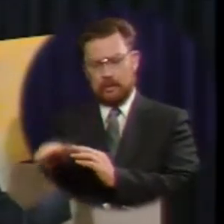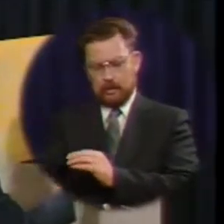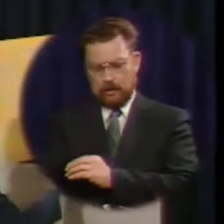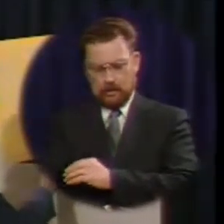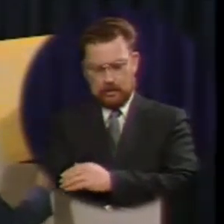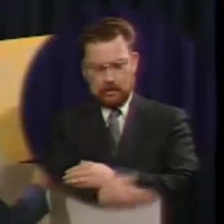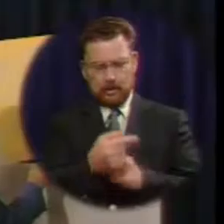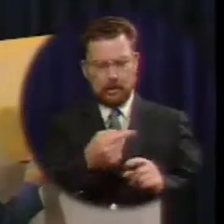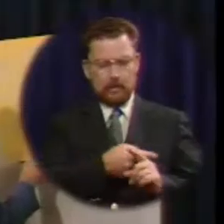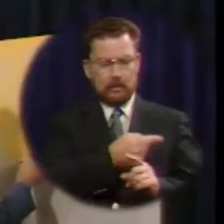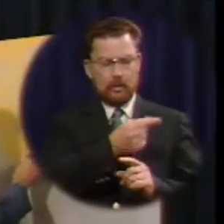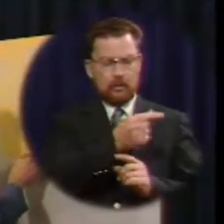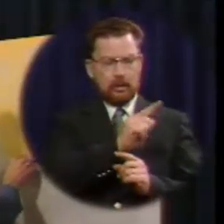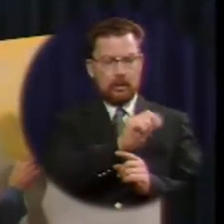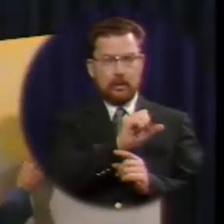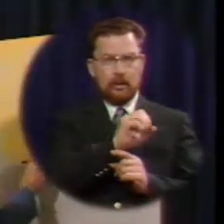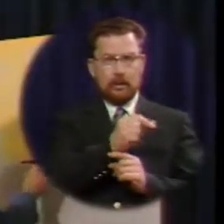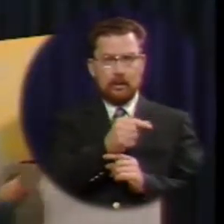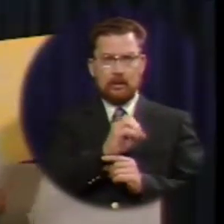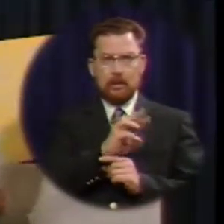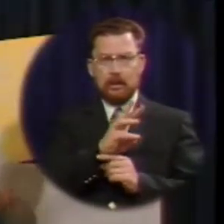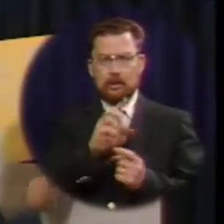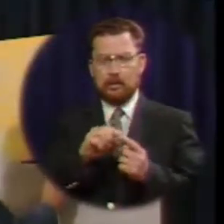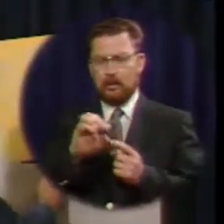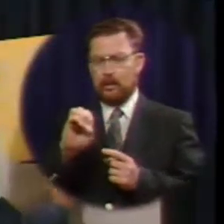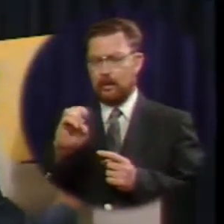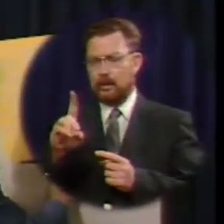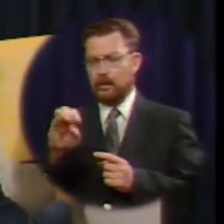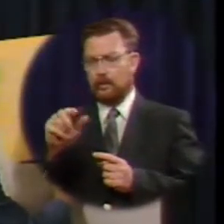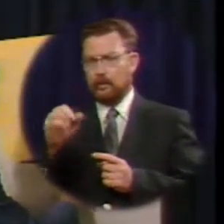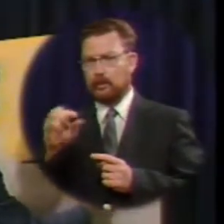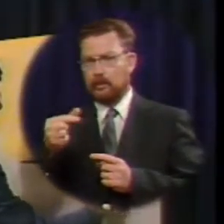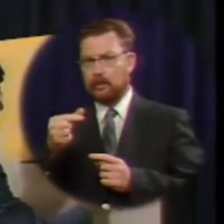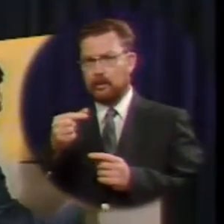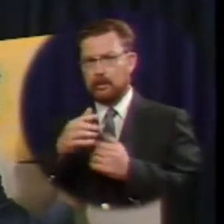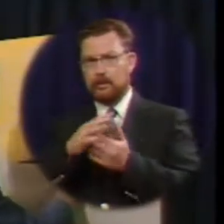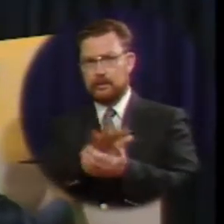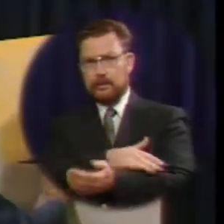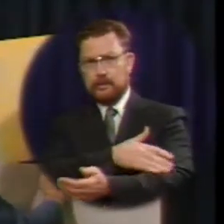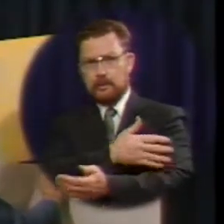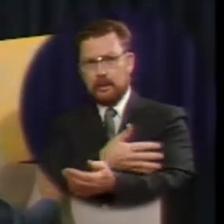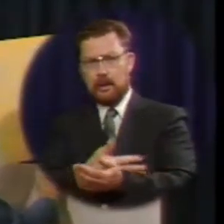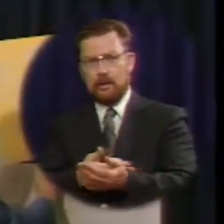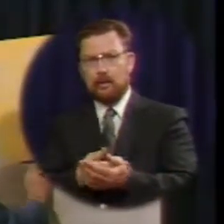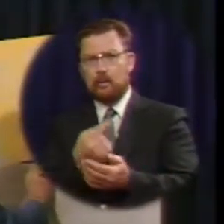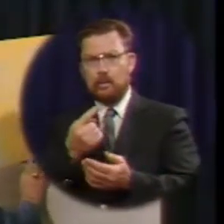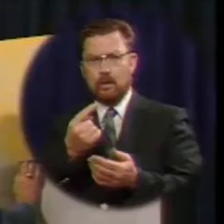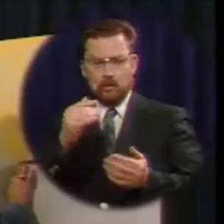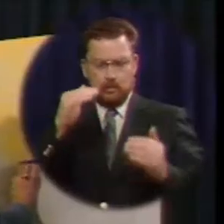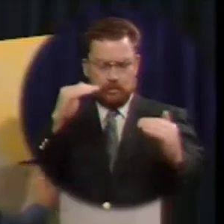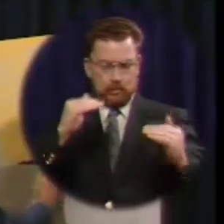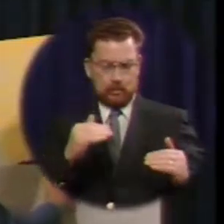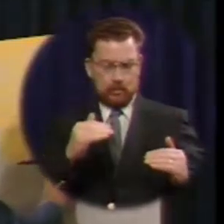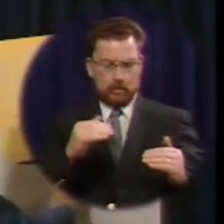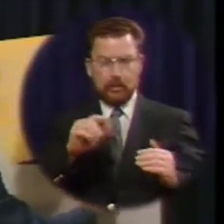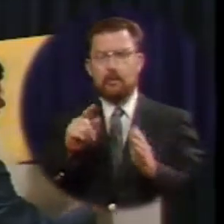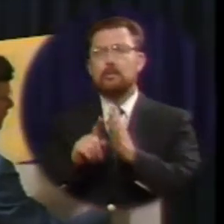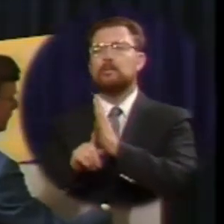Edinburgh Scotland one was short and stout with iron gray hair the other was tall and